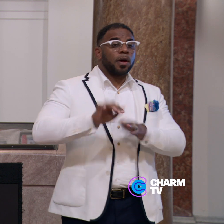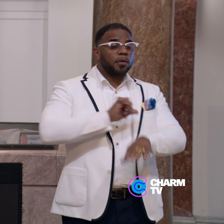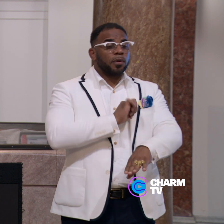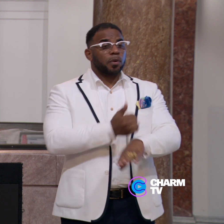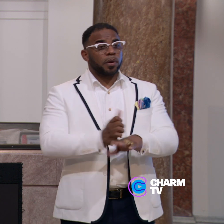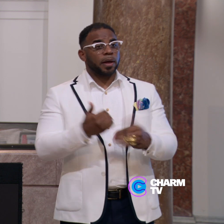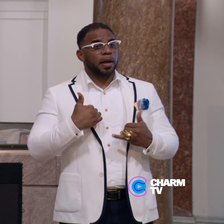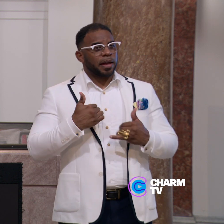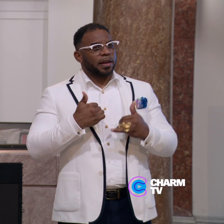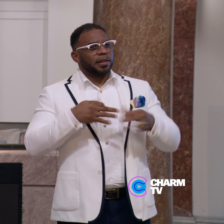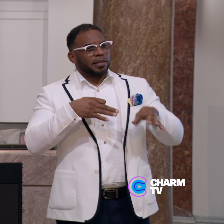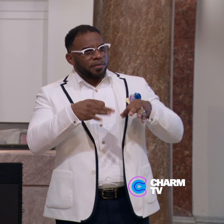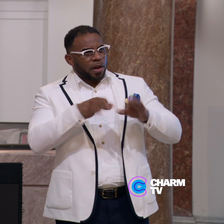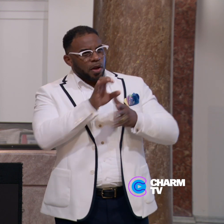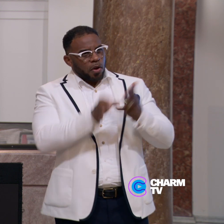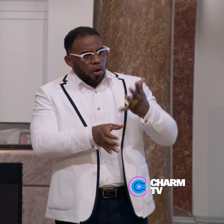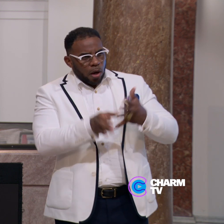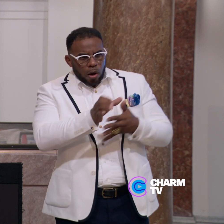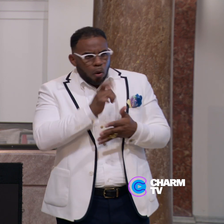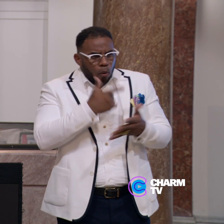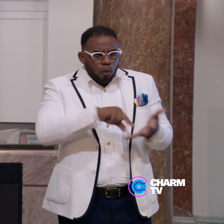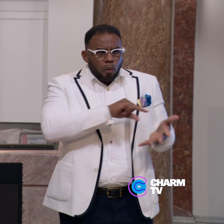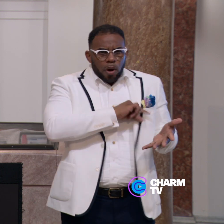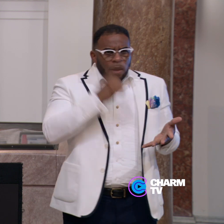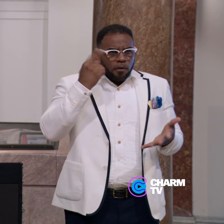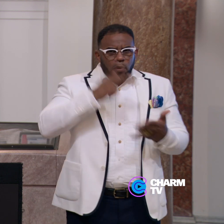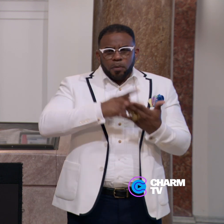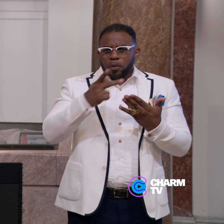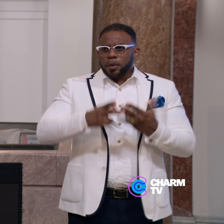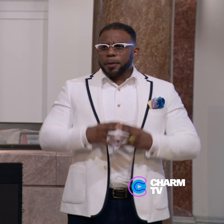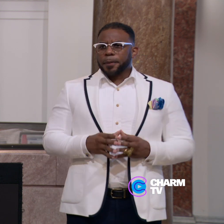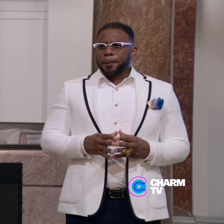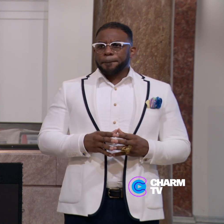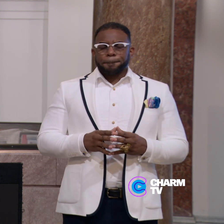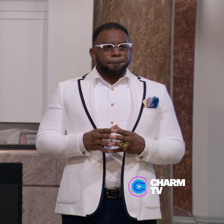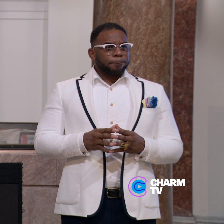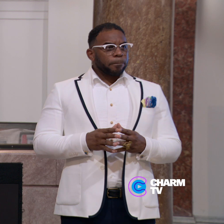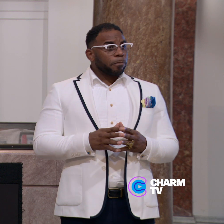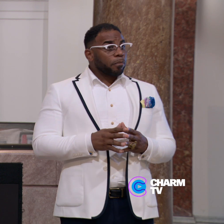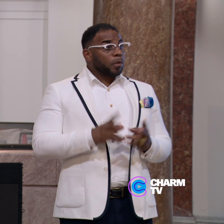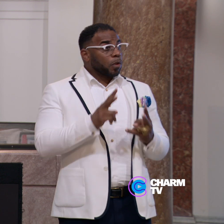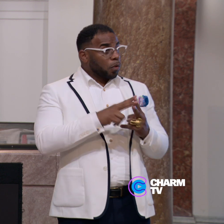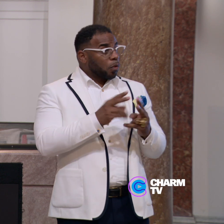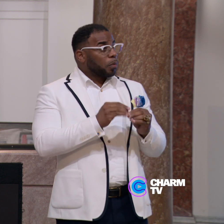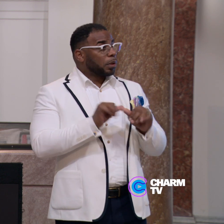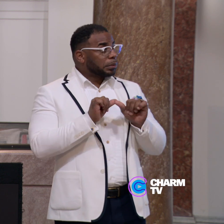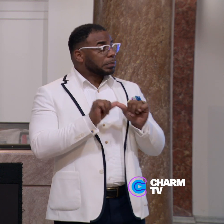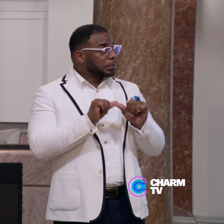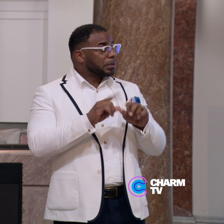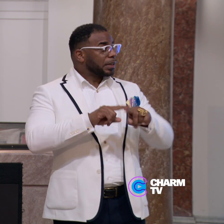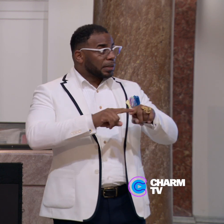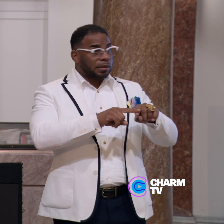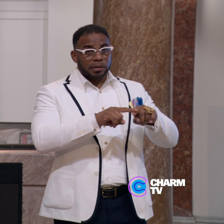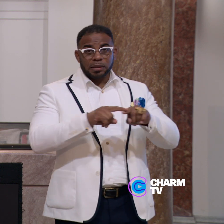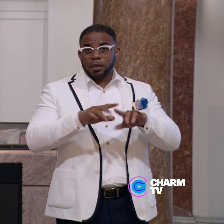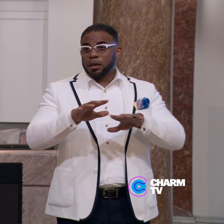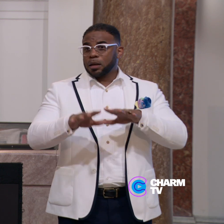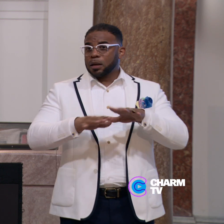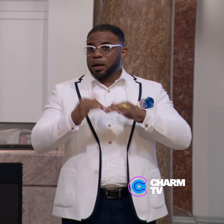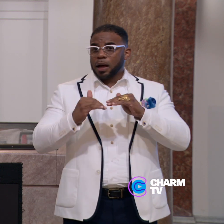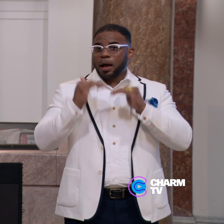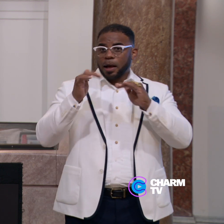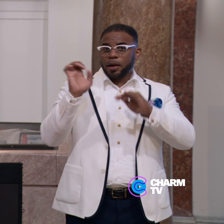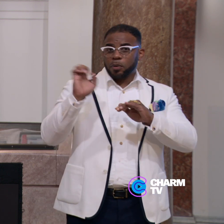We had defined criteria for who would qualify for the program, two or more chronic conditions, high